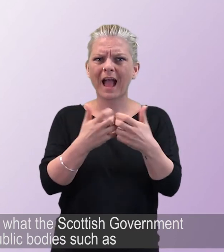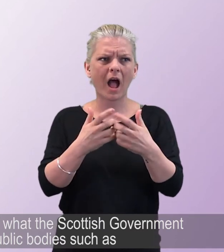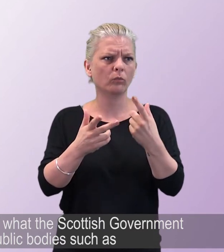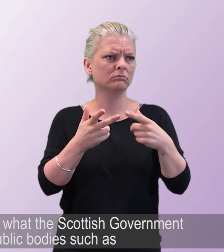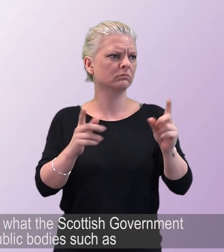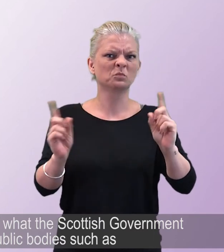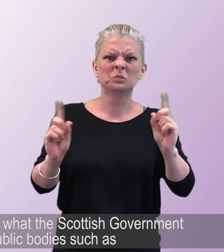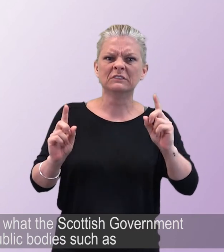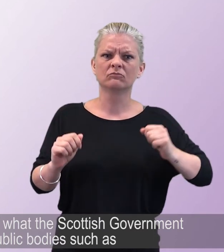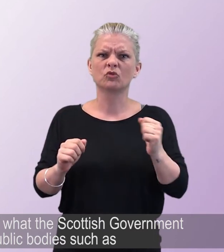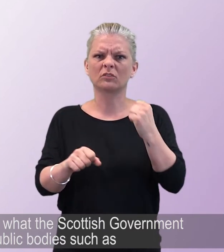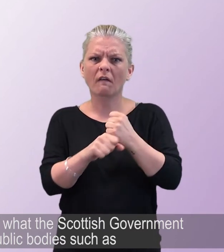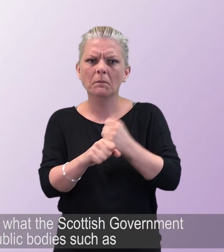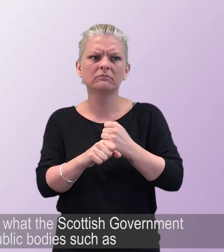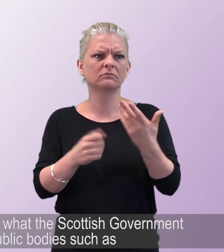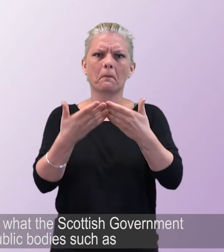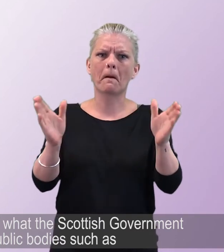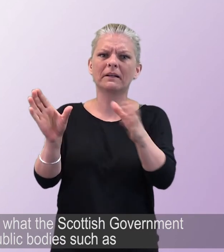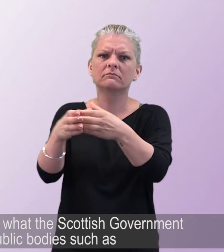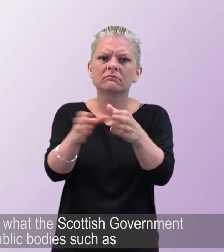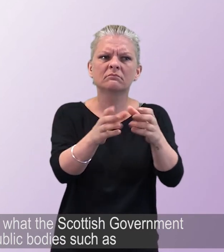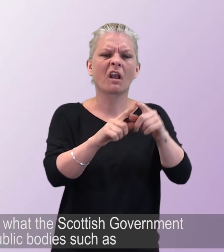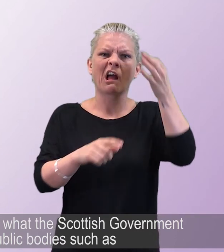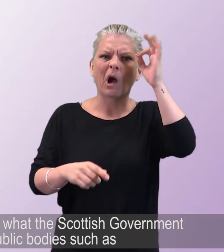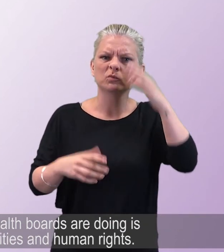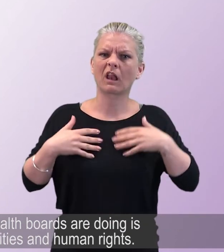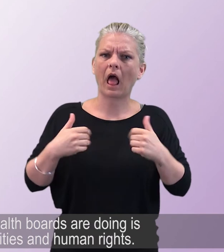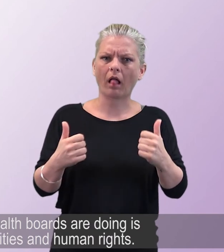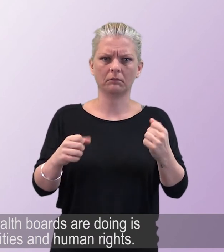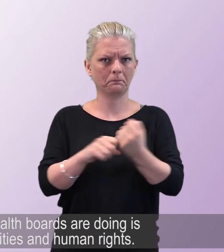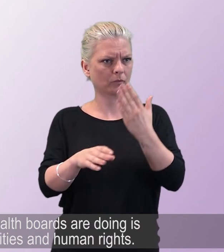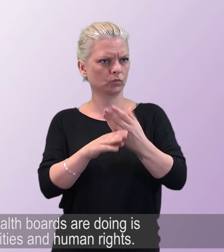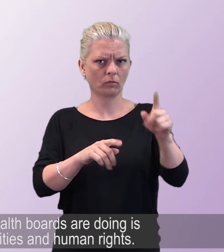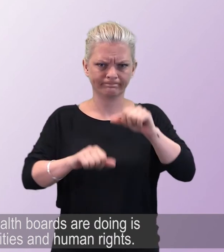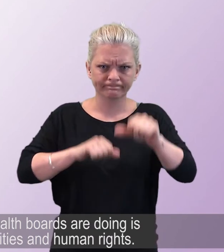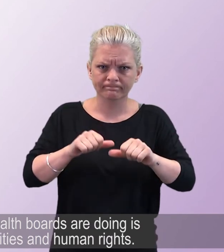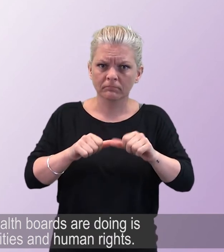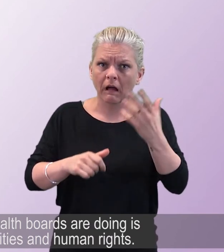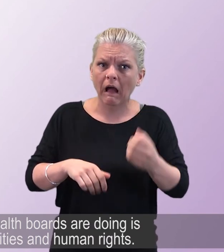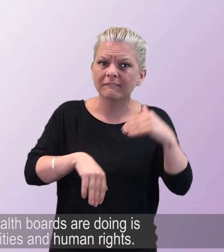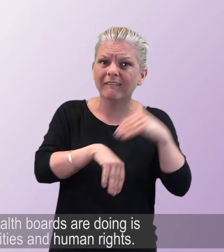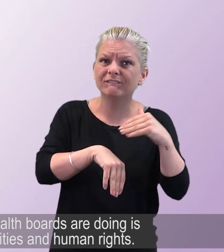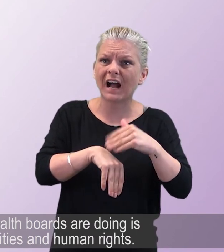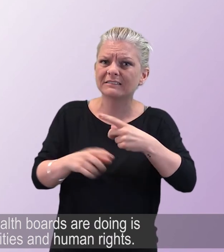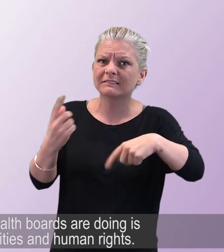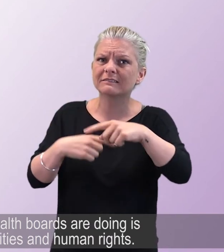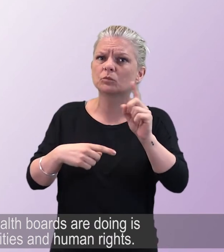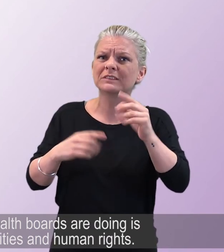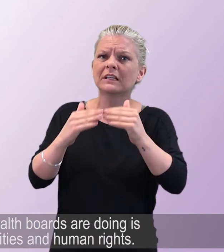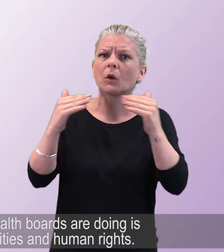It also wants to know if what the Scottish Government and other bodies such as councils and health boards are doing is affecting Equalities